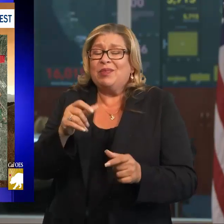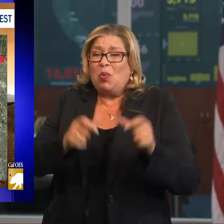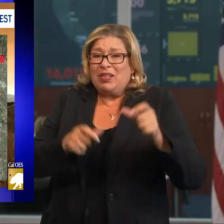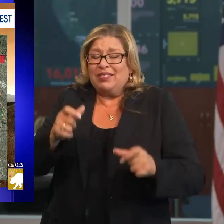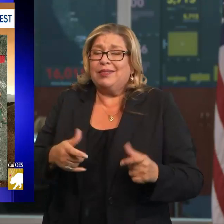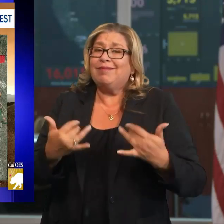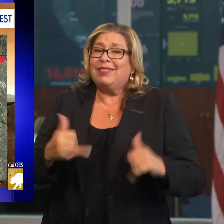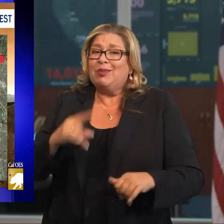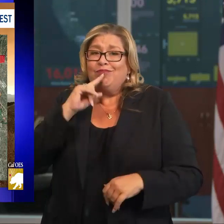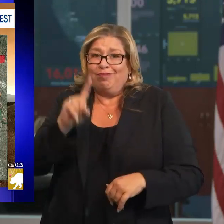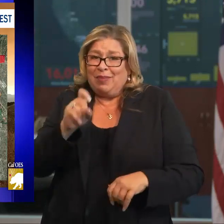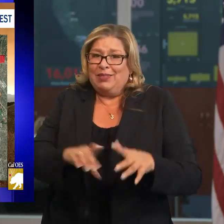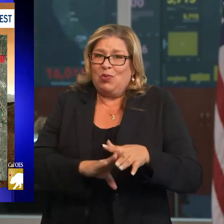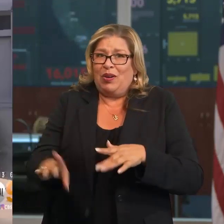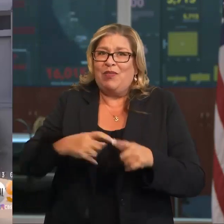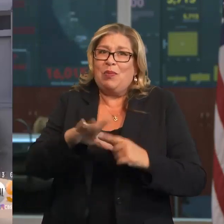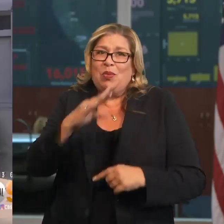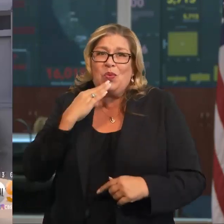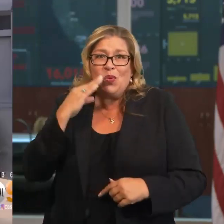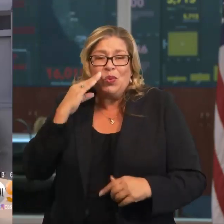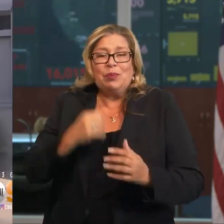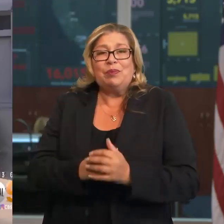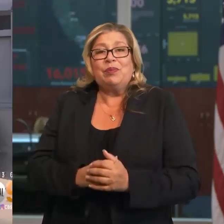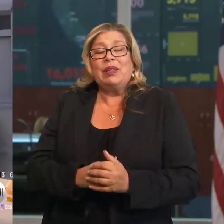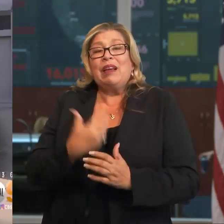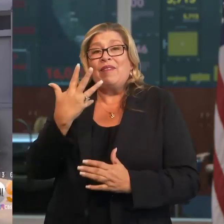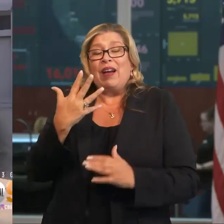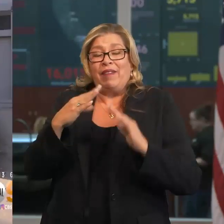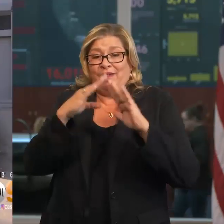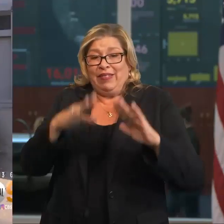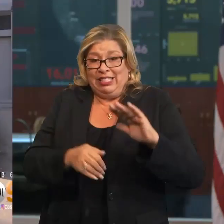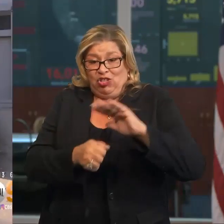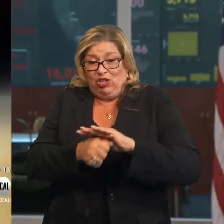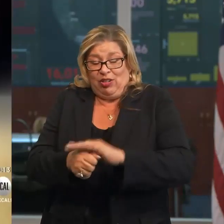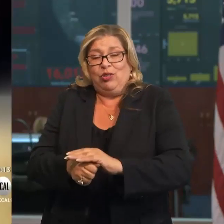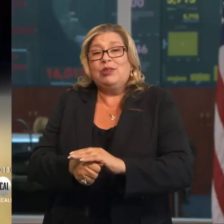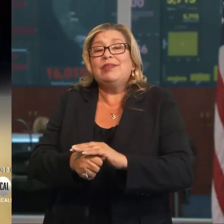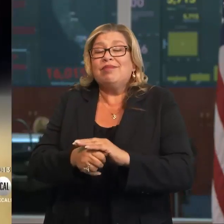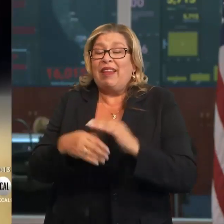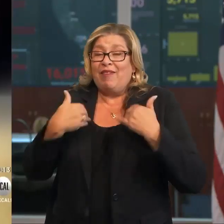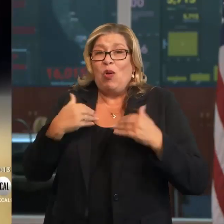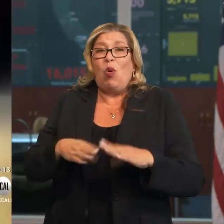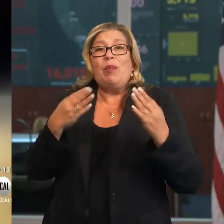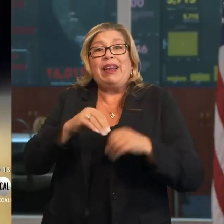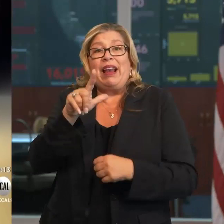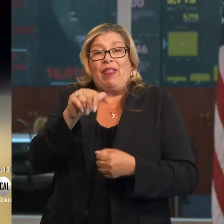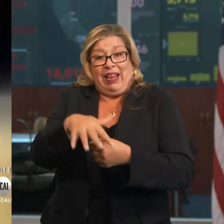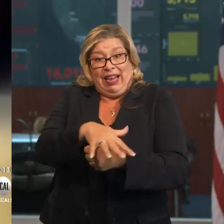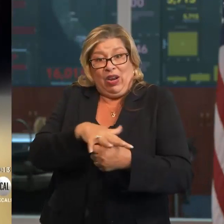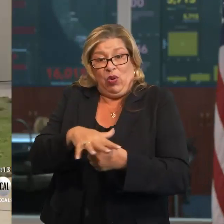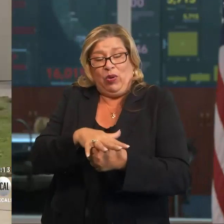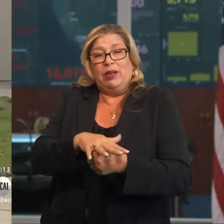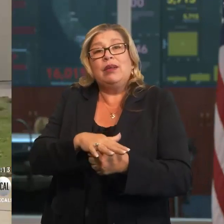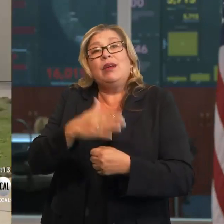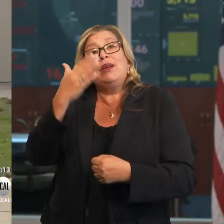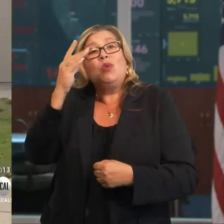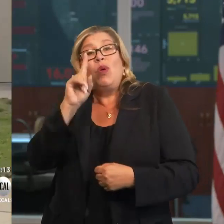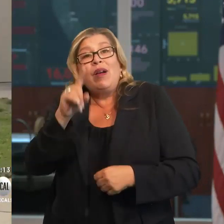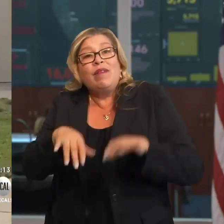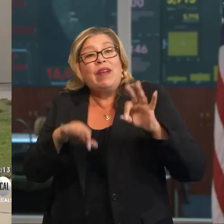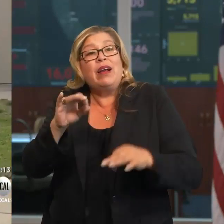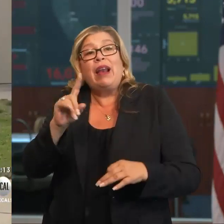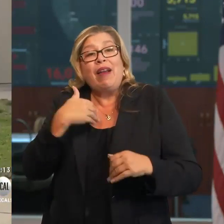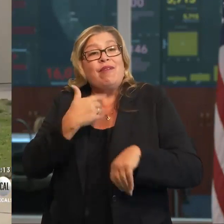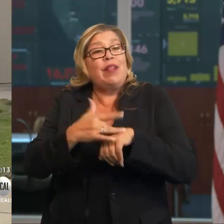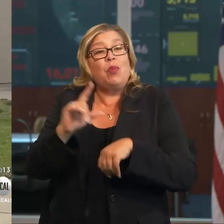remain evacuated from their homes five shelters remain open in the Los Angeles area and you can check those by going to Red Cross